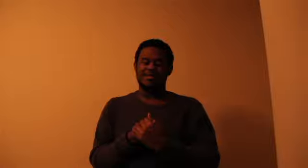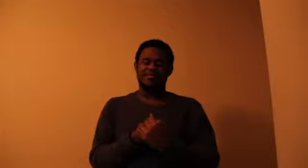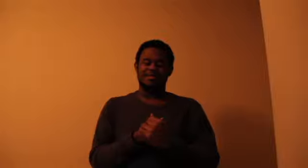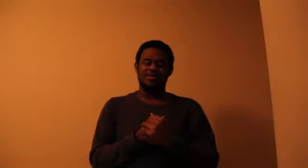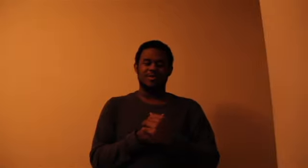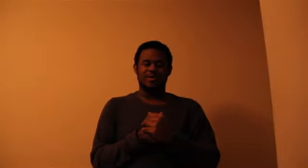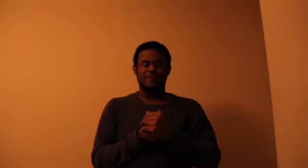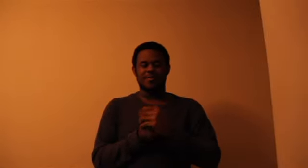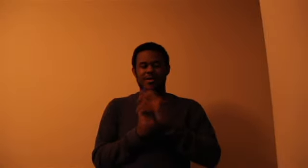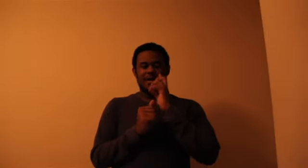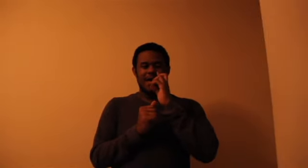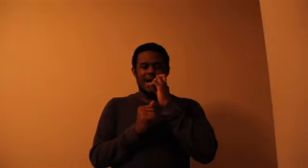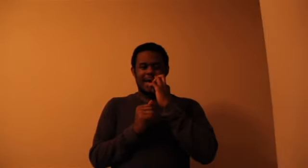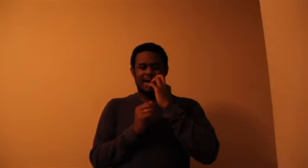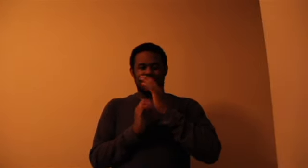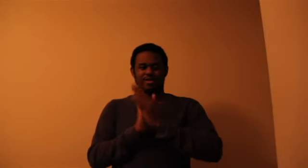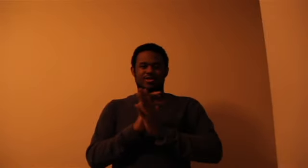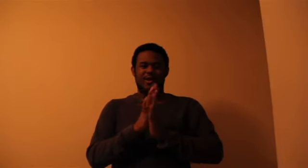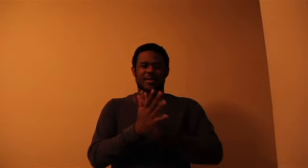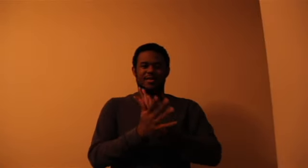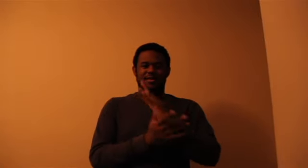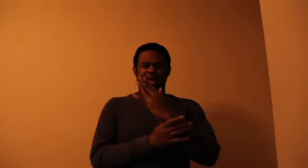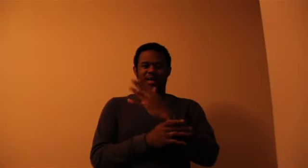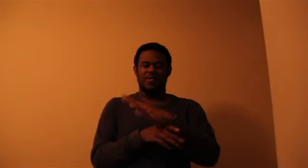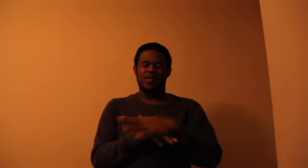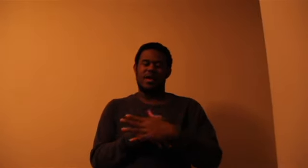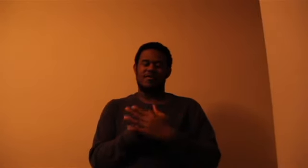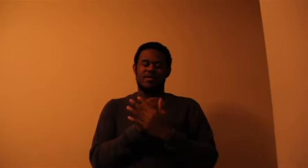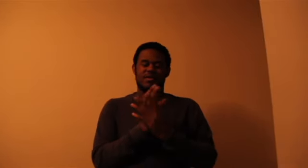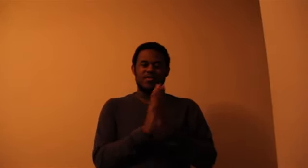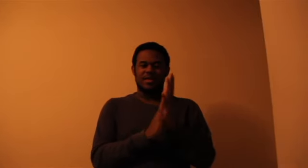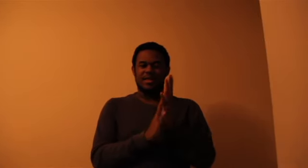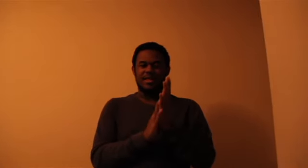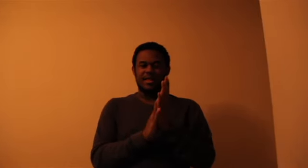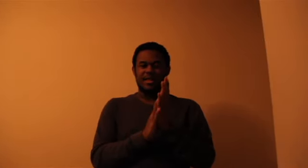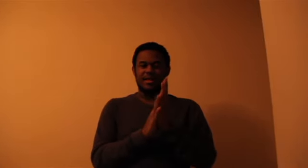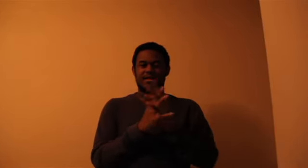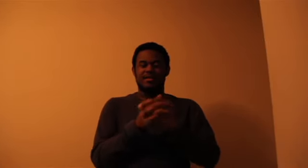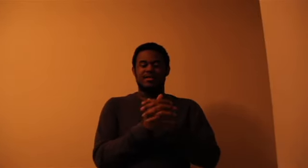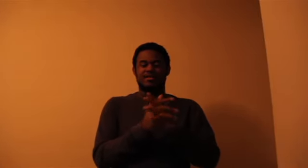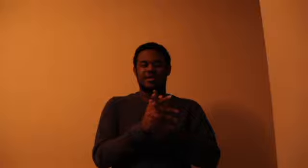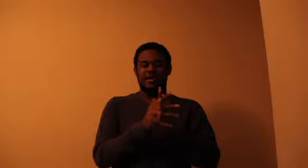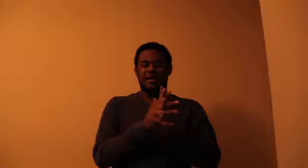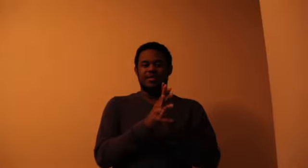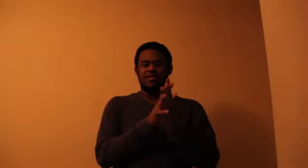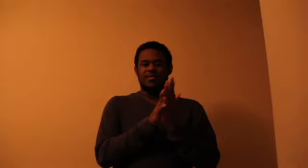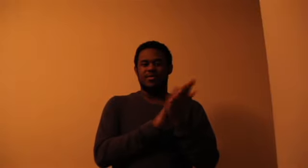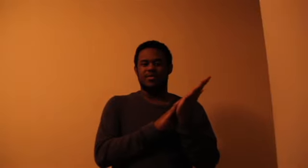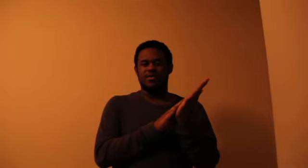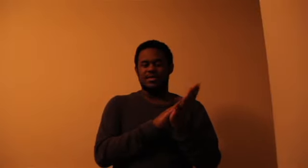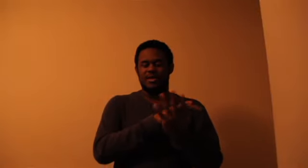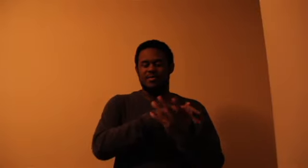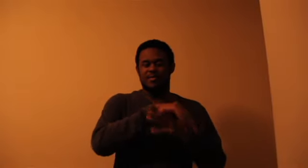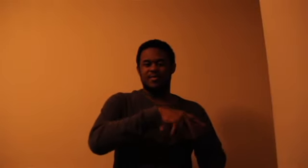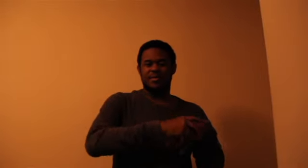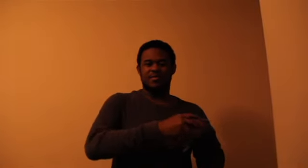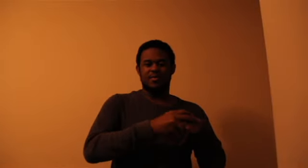them for sure. And I'm going to try to make this a every other weekly thing and the more views again maybe become more